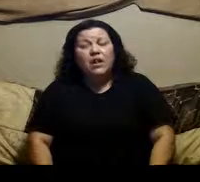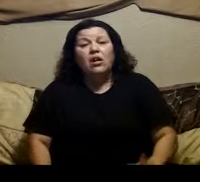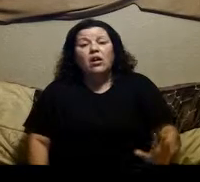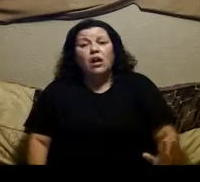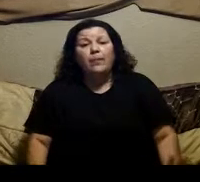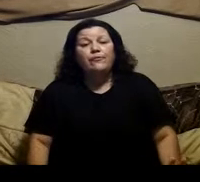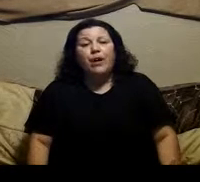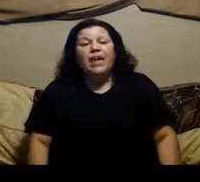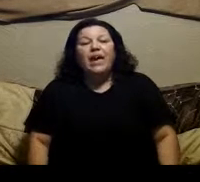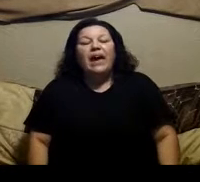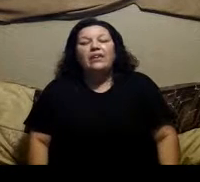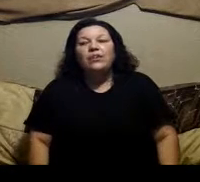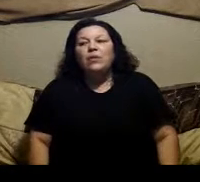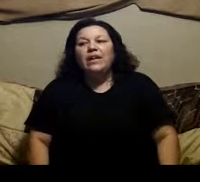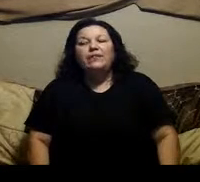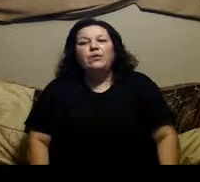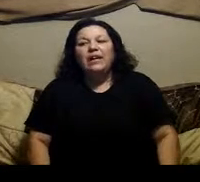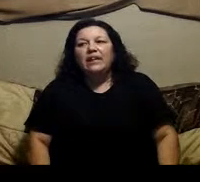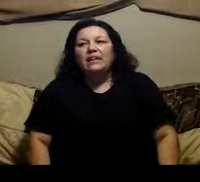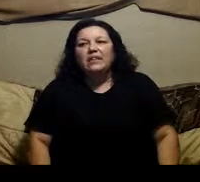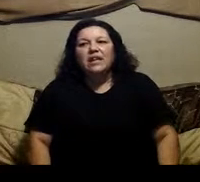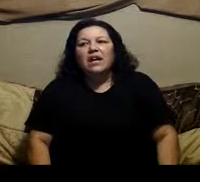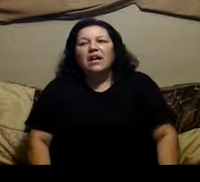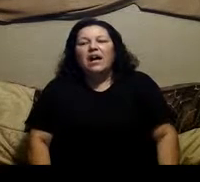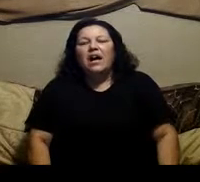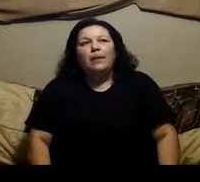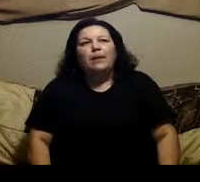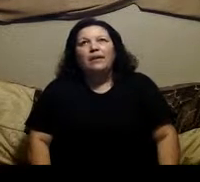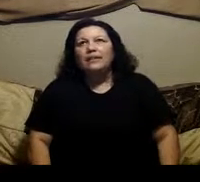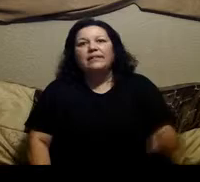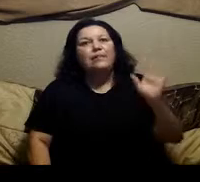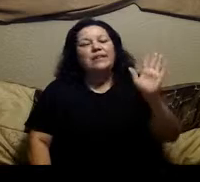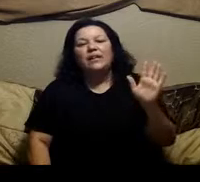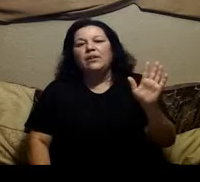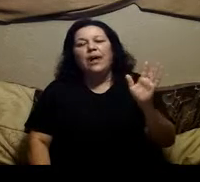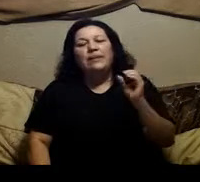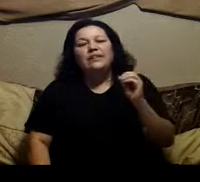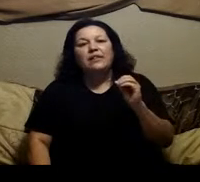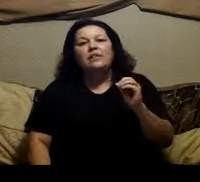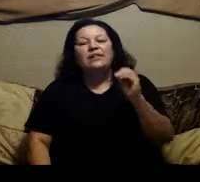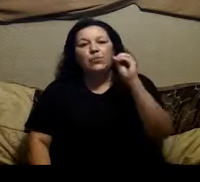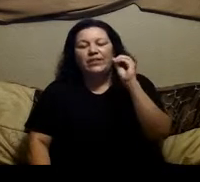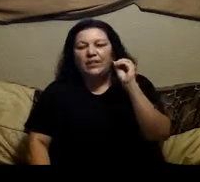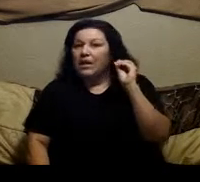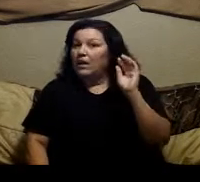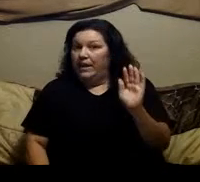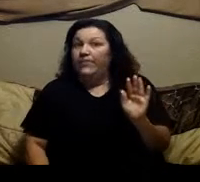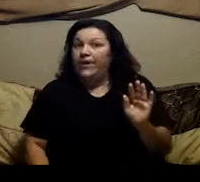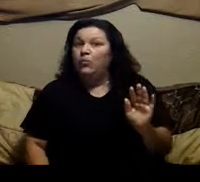are coming from and you know what if you can't um because let me tell you i mean cigarettes was like the